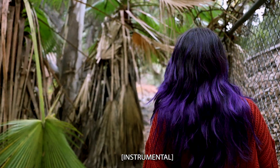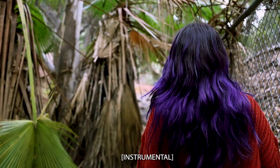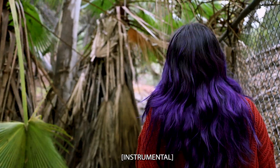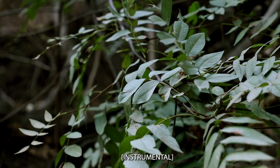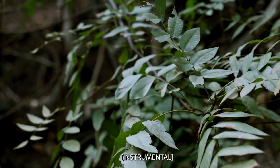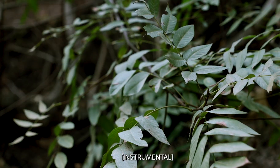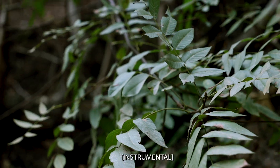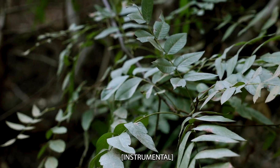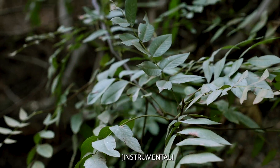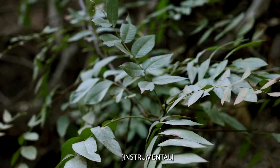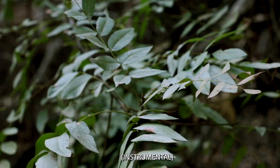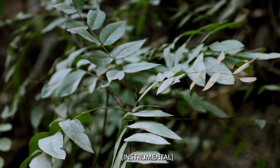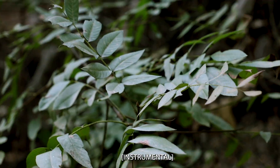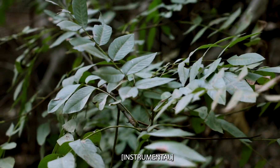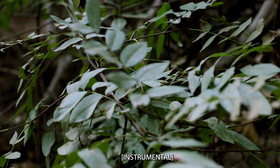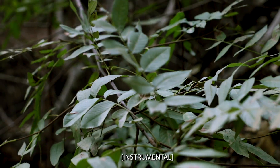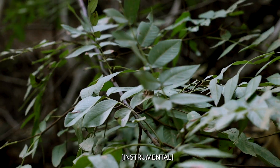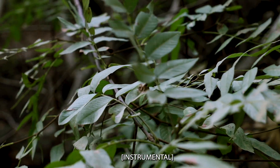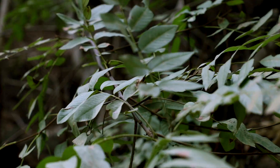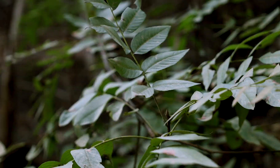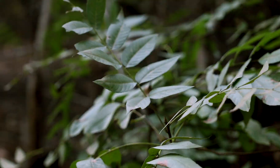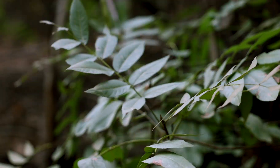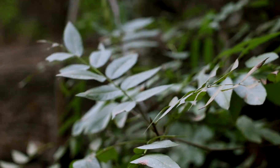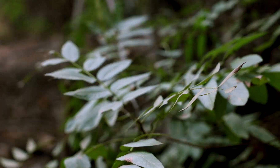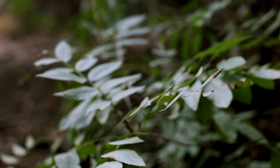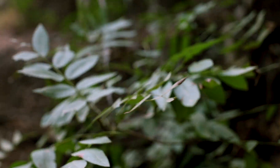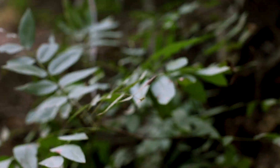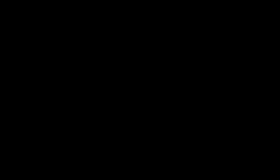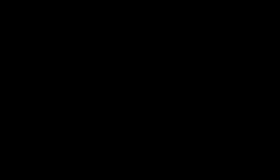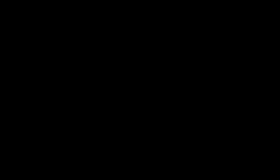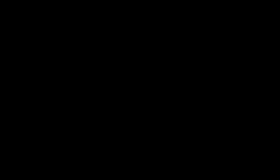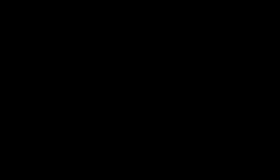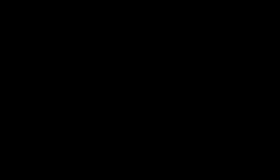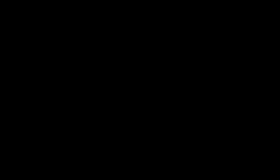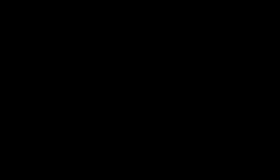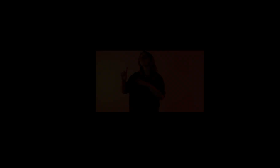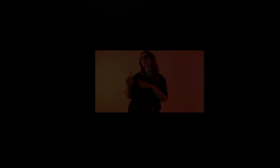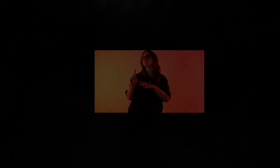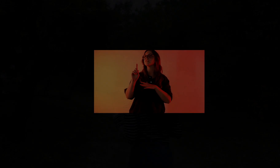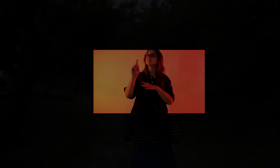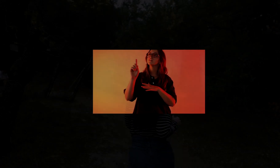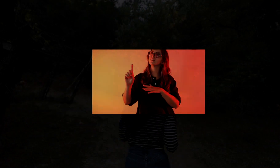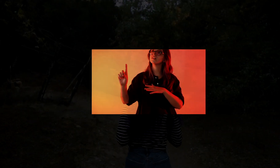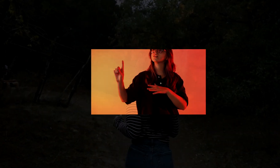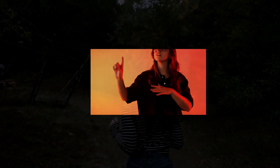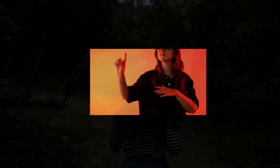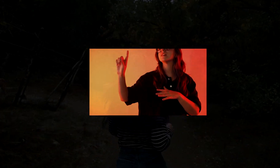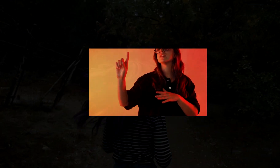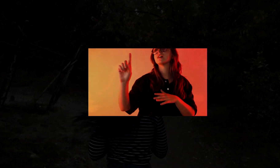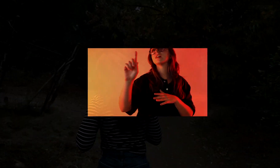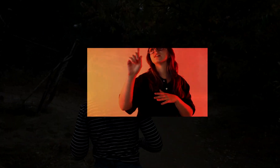run to you Oh, I